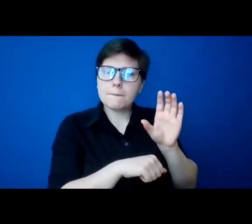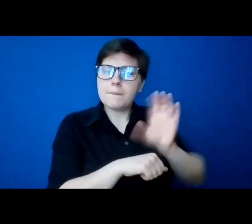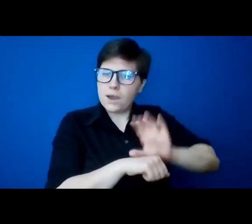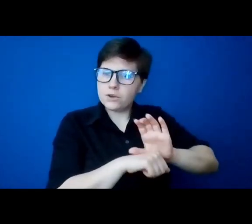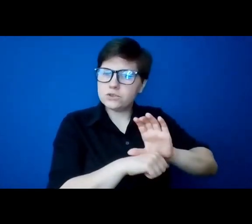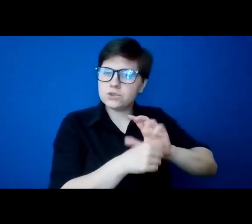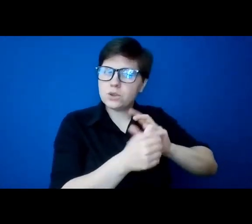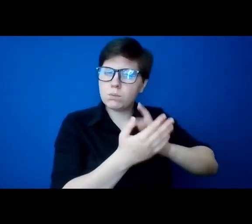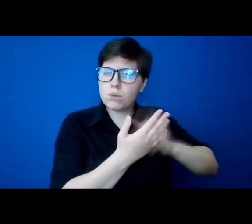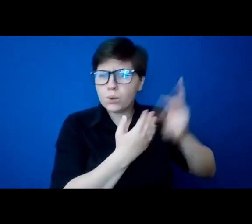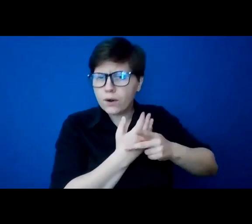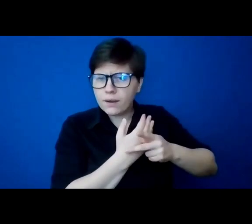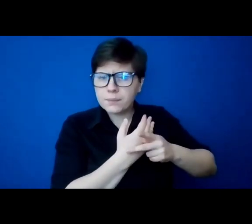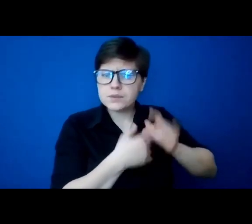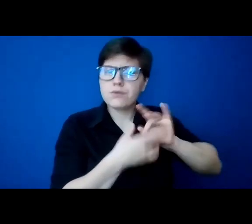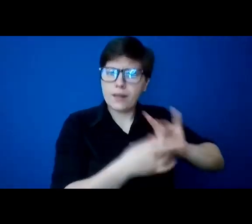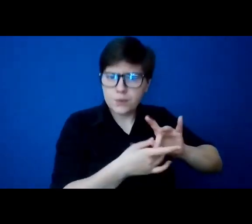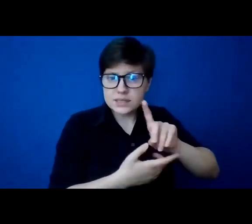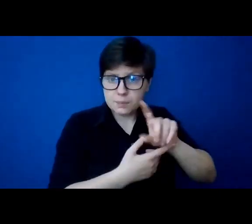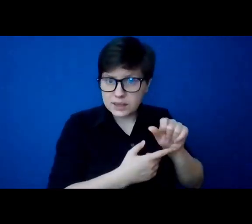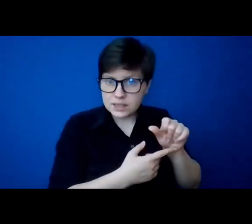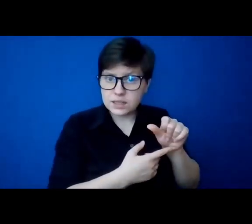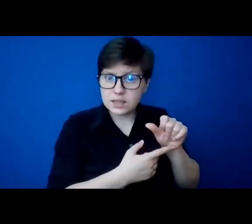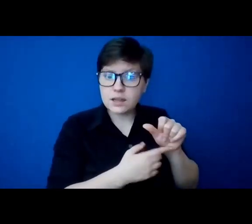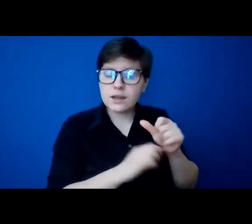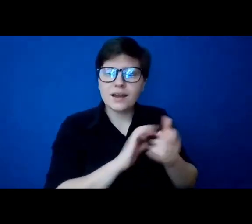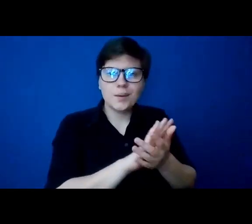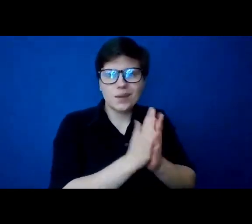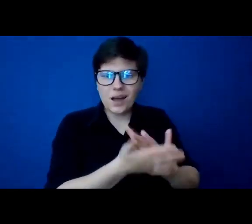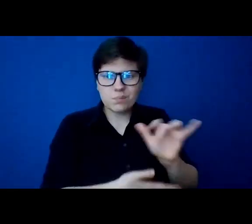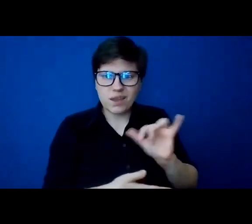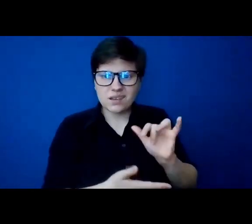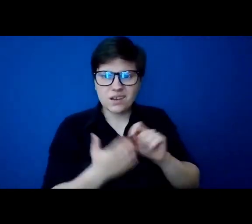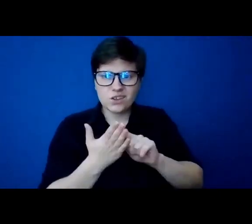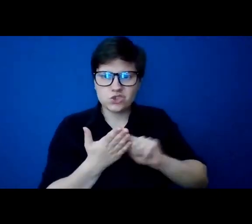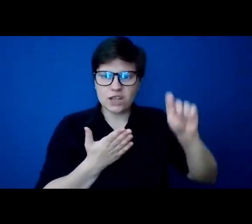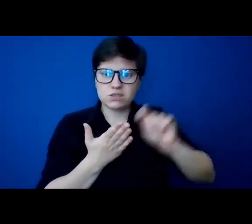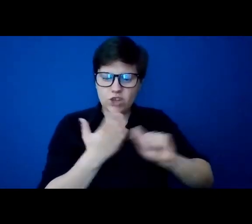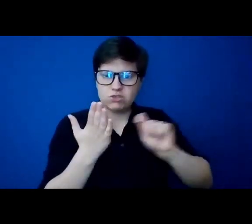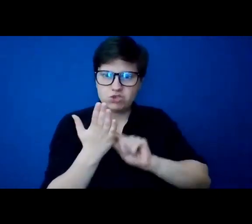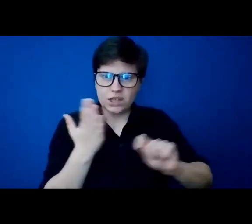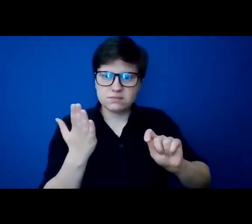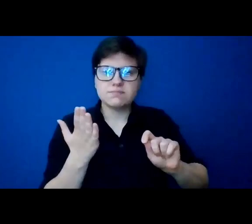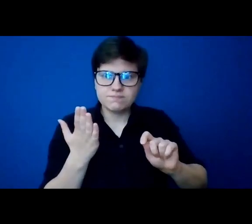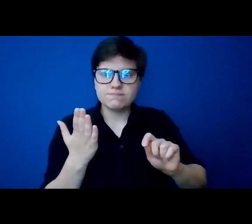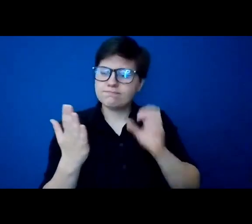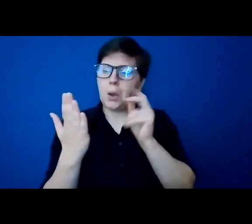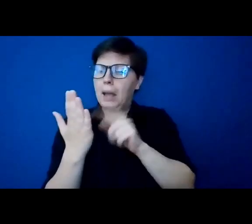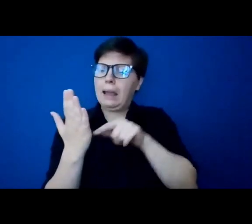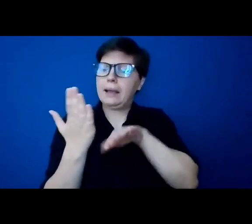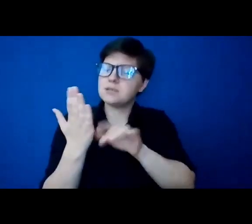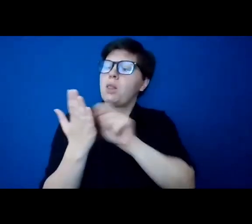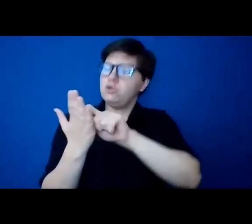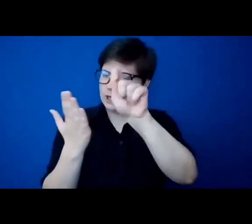programs concerning disability become kind of a quick checklist. Let's make sure things are accessible.